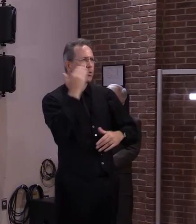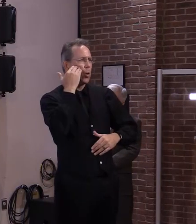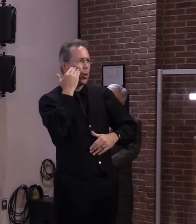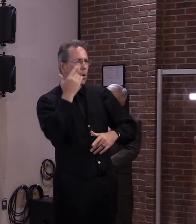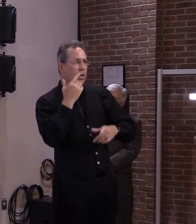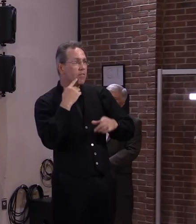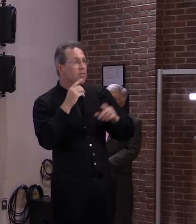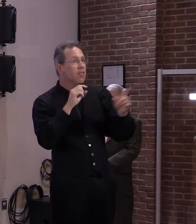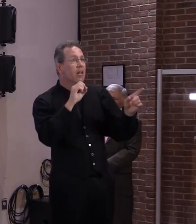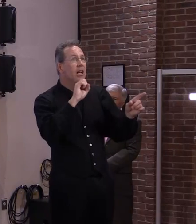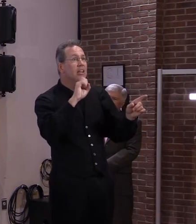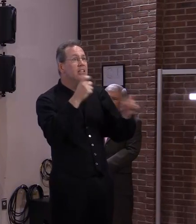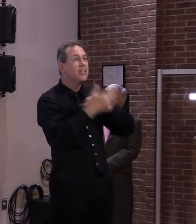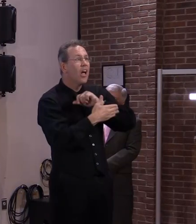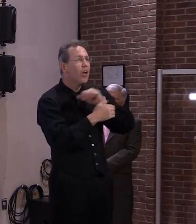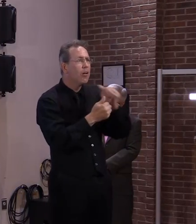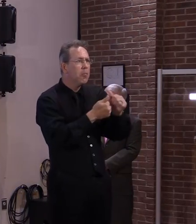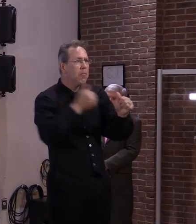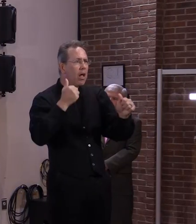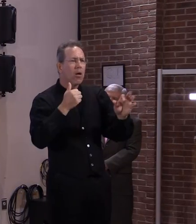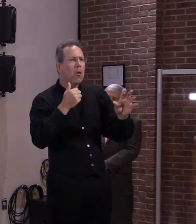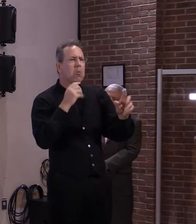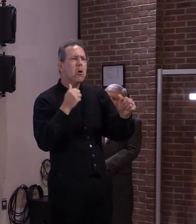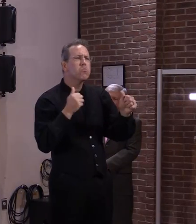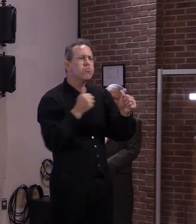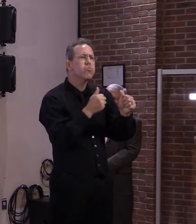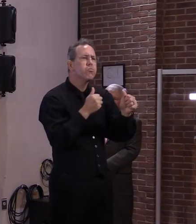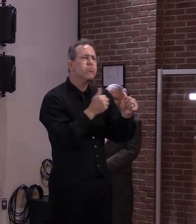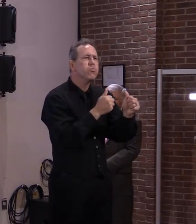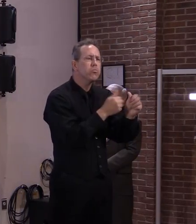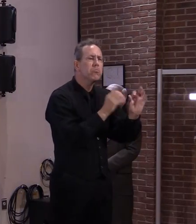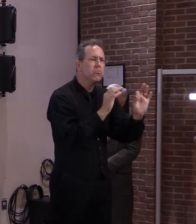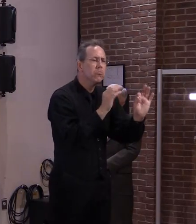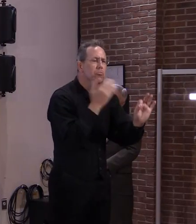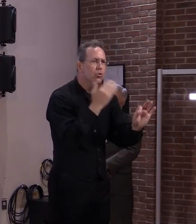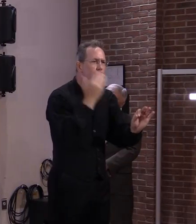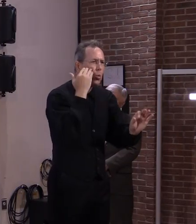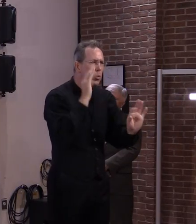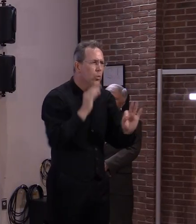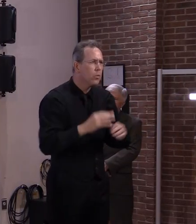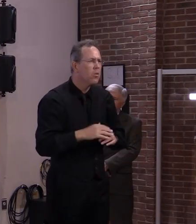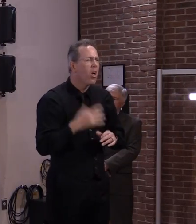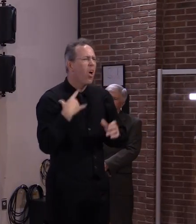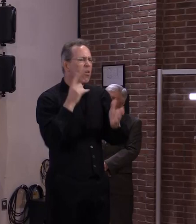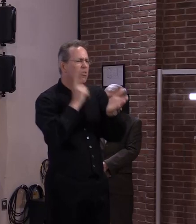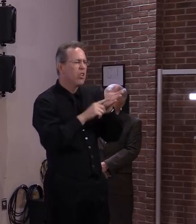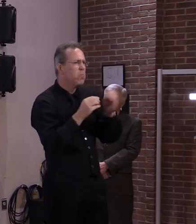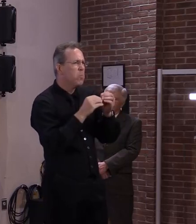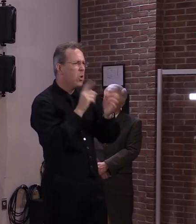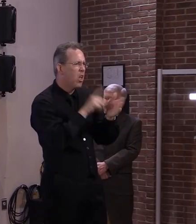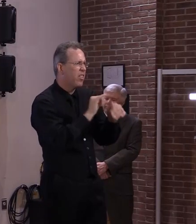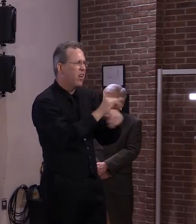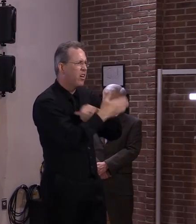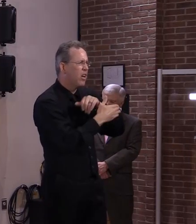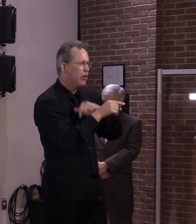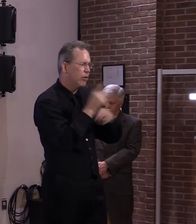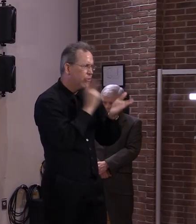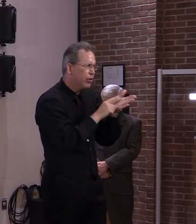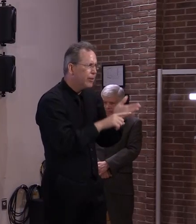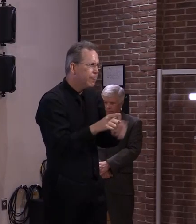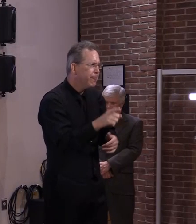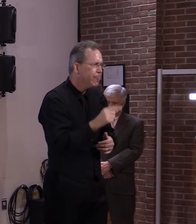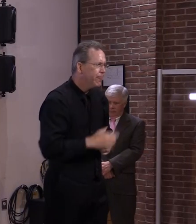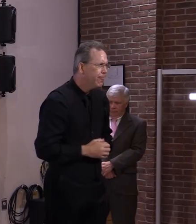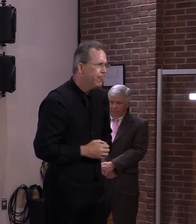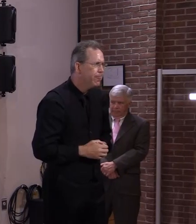at a higher vaccination rate than we had thought so more to come but i can't tell you exactly when okay